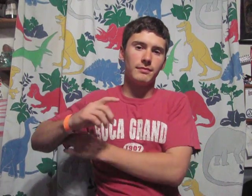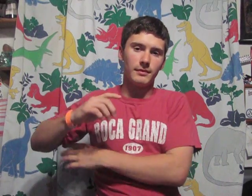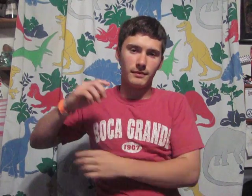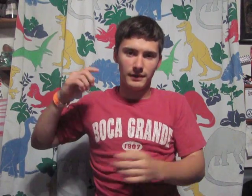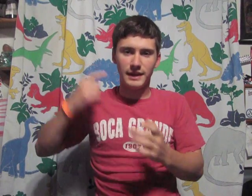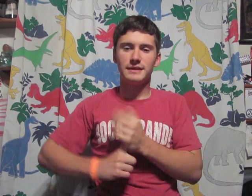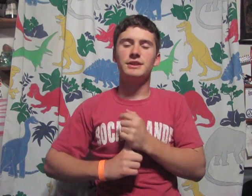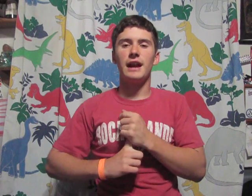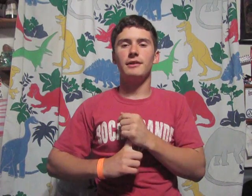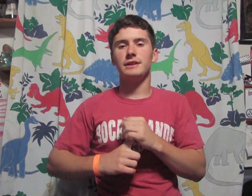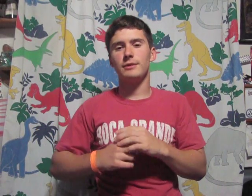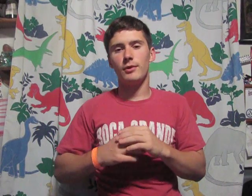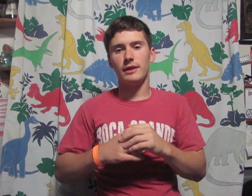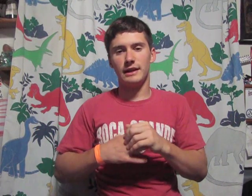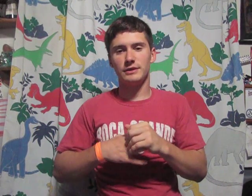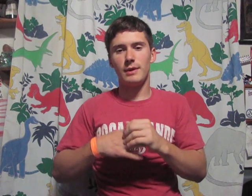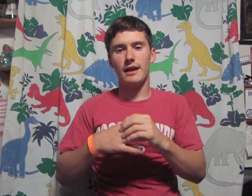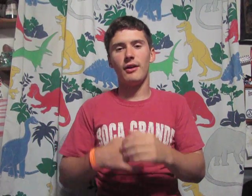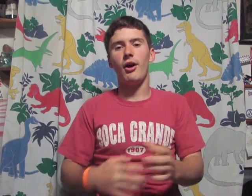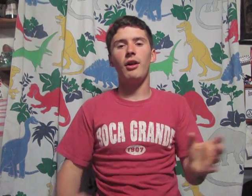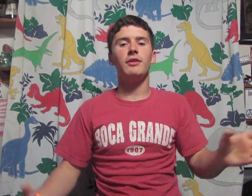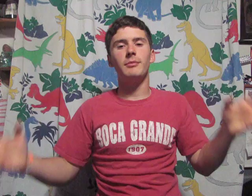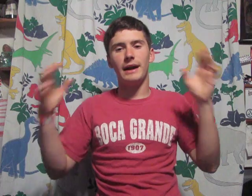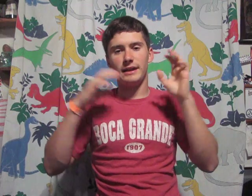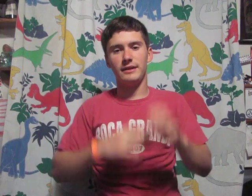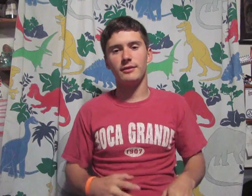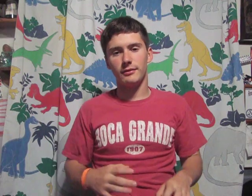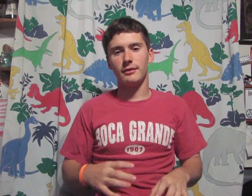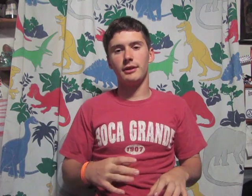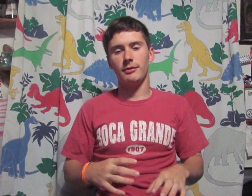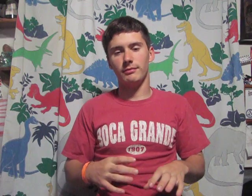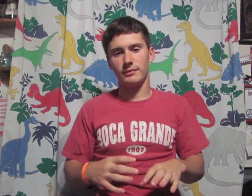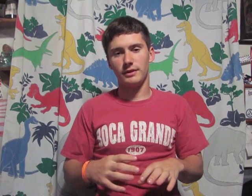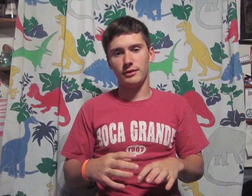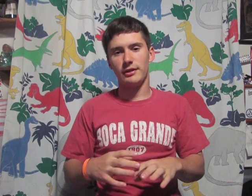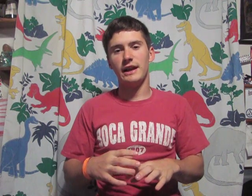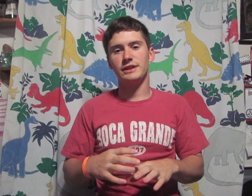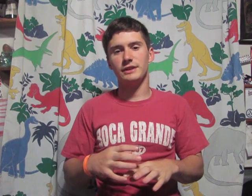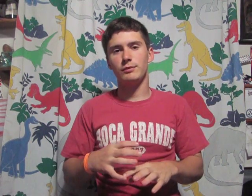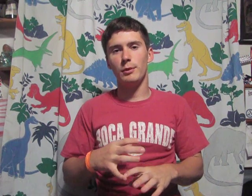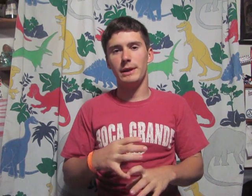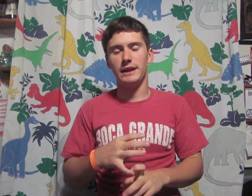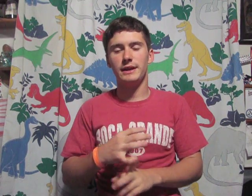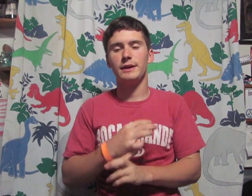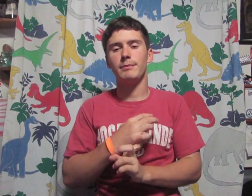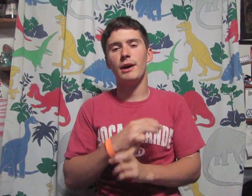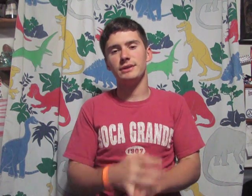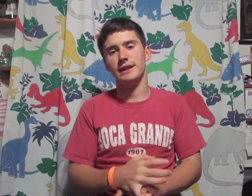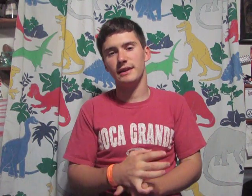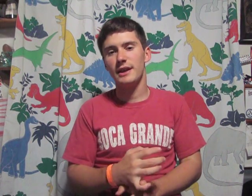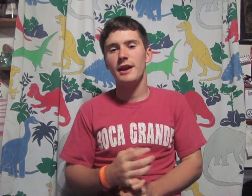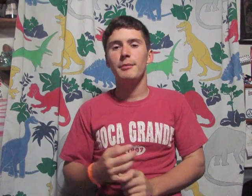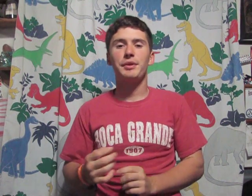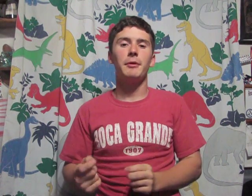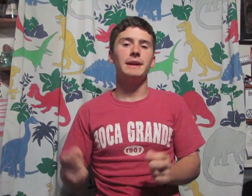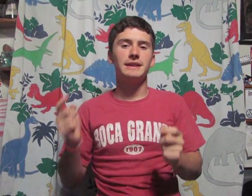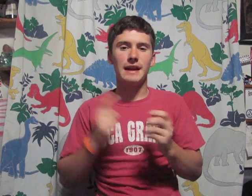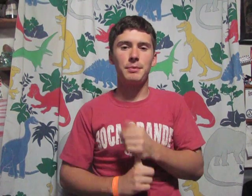This channel is where all of my creations will be posted, but there will be separate